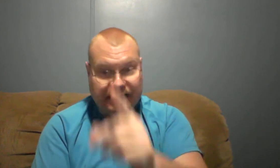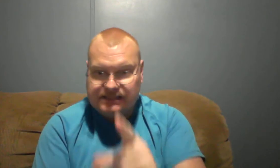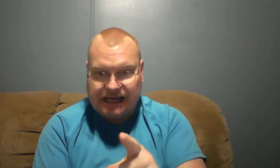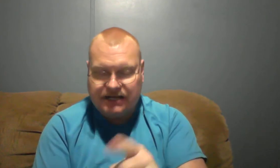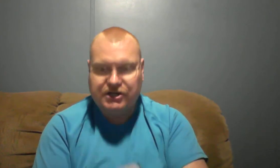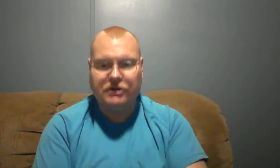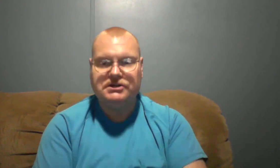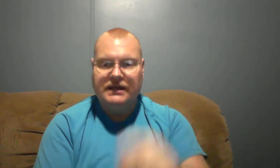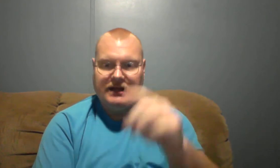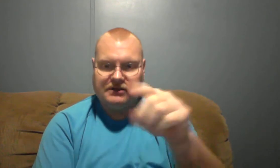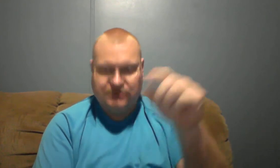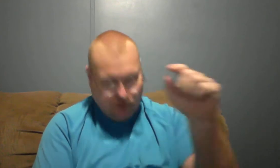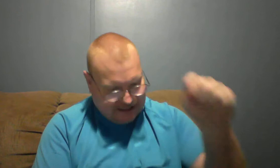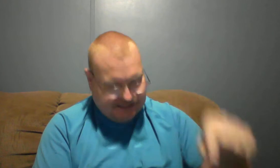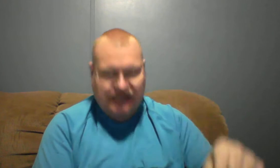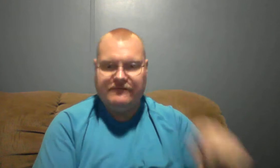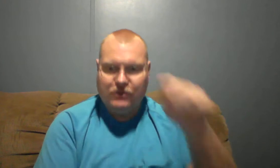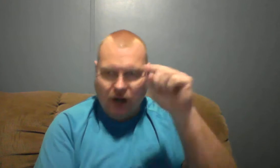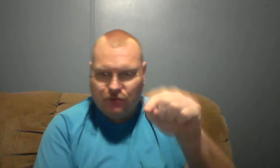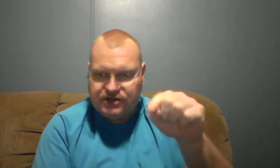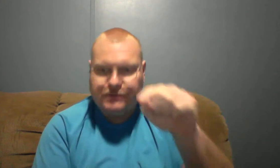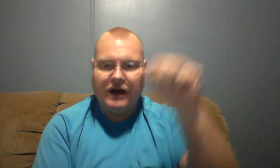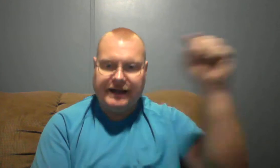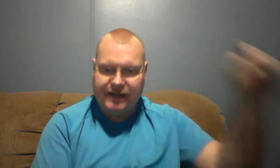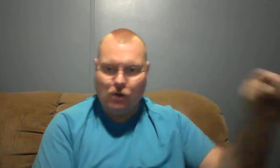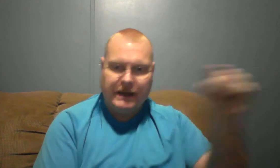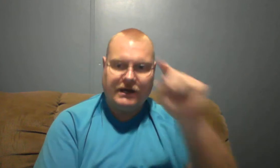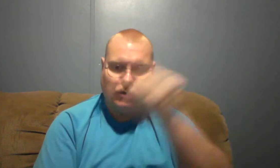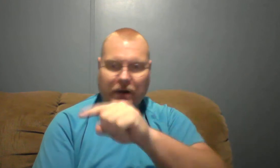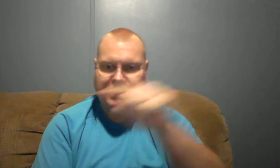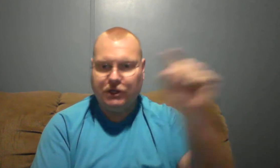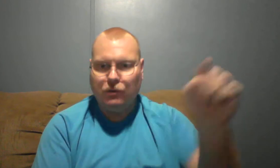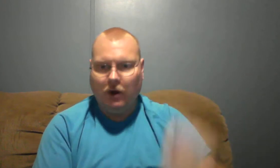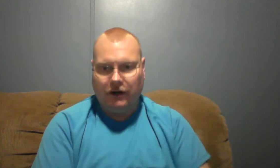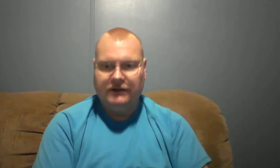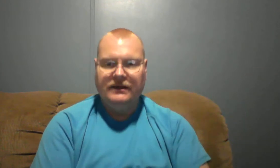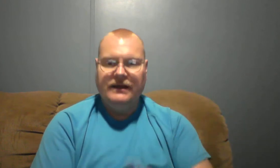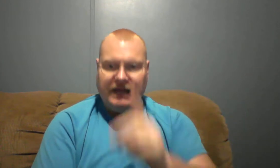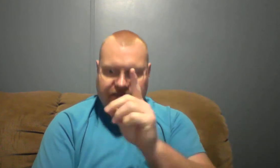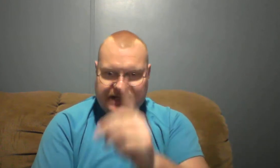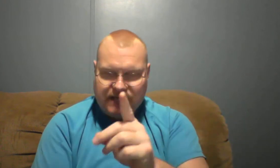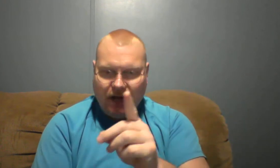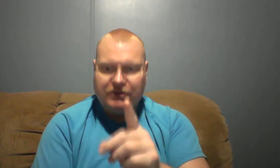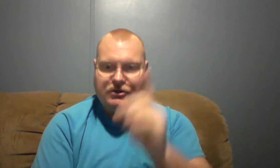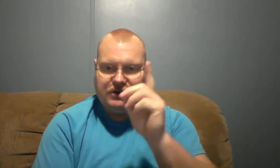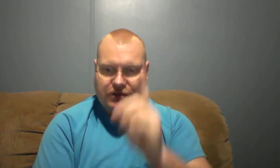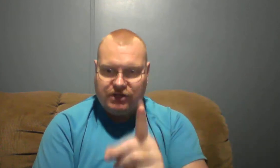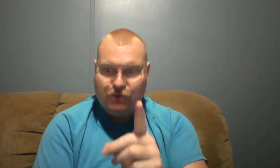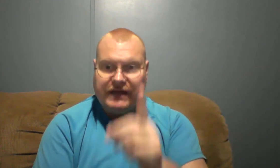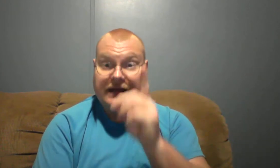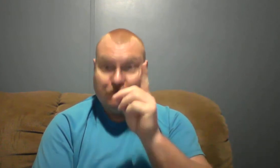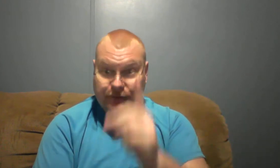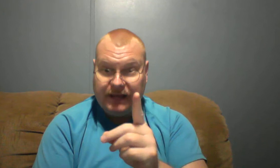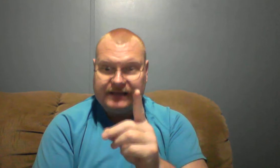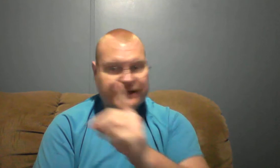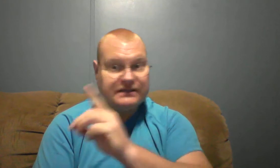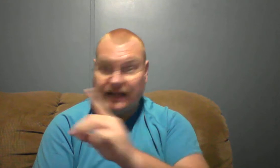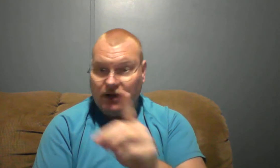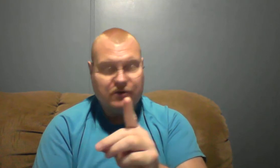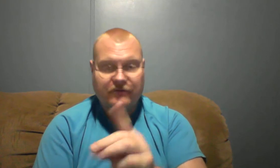inside the church, because the Lord can save you on the spot, no matter where you are. If he's calling you to that repentance, the altar of